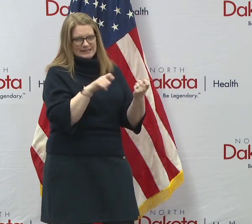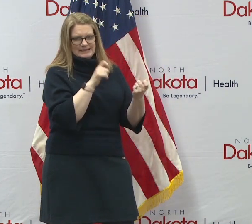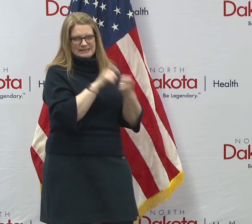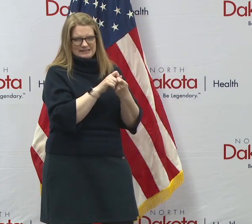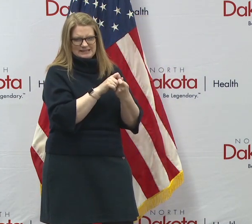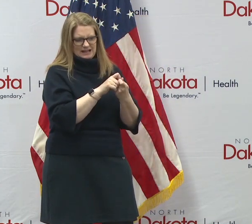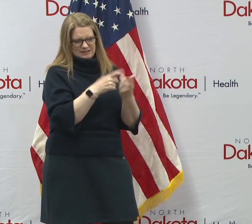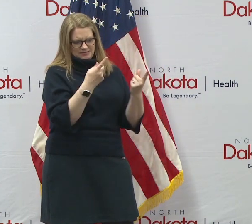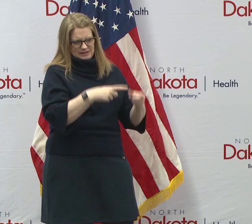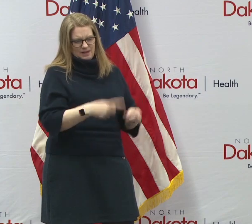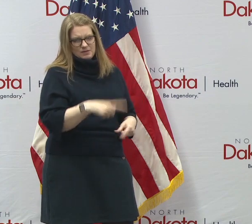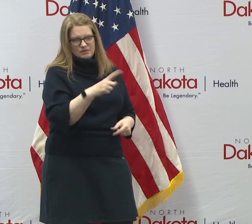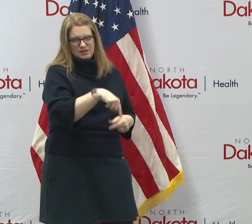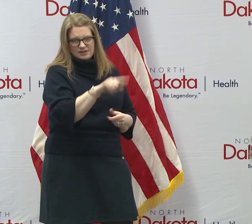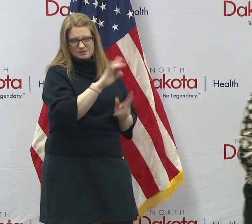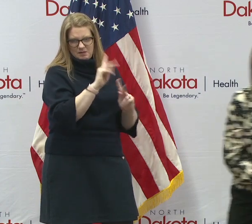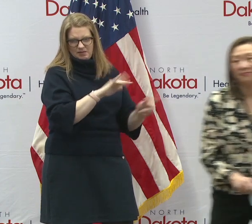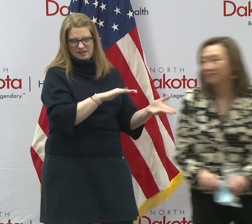fatalities.